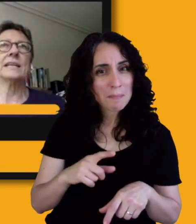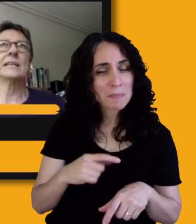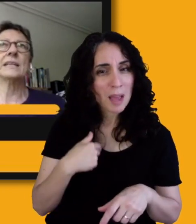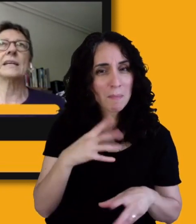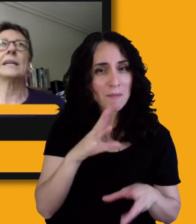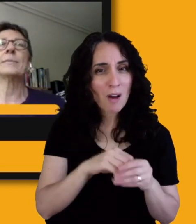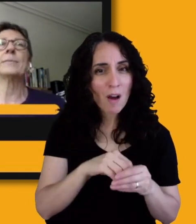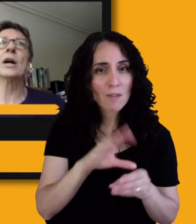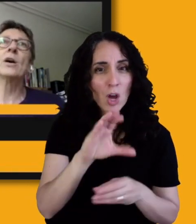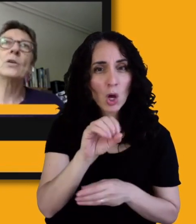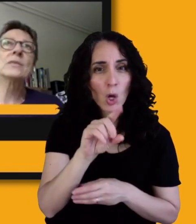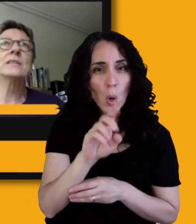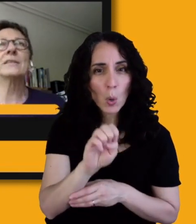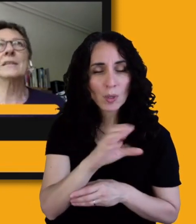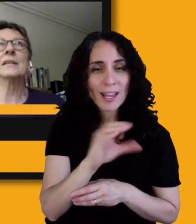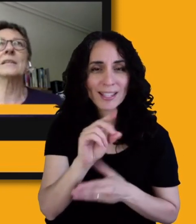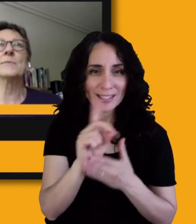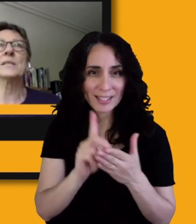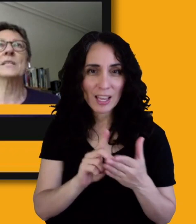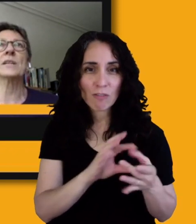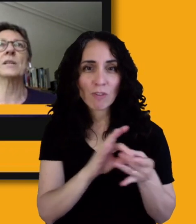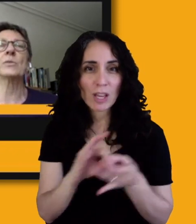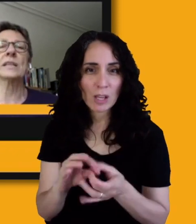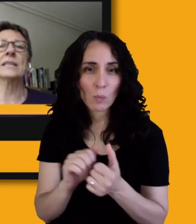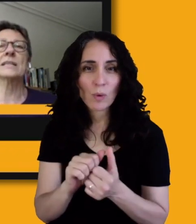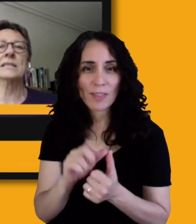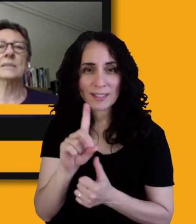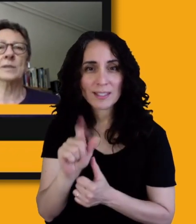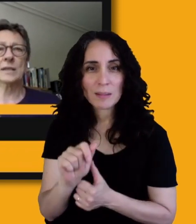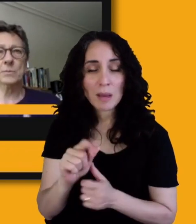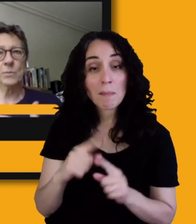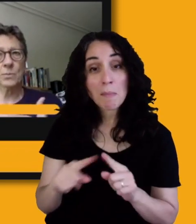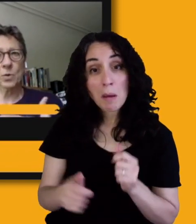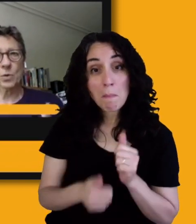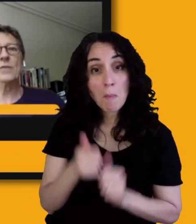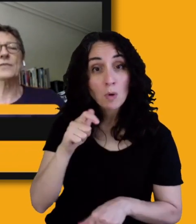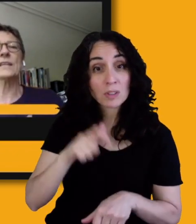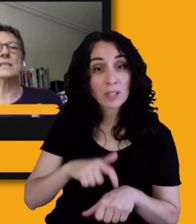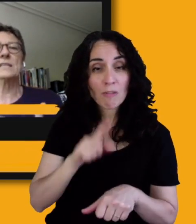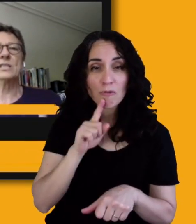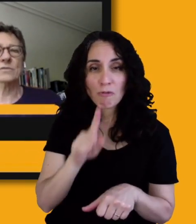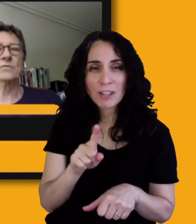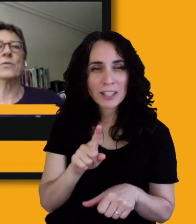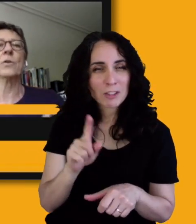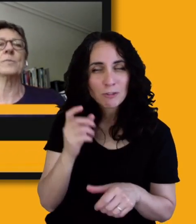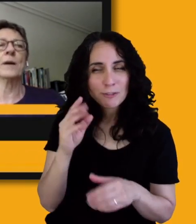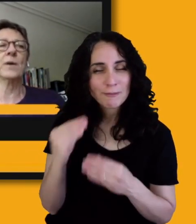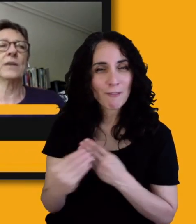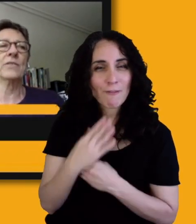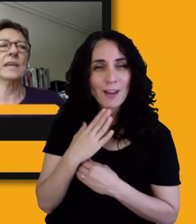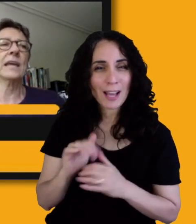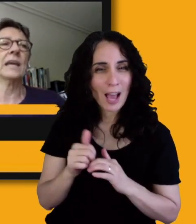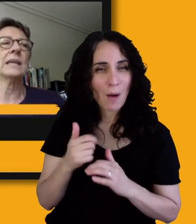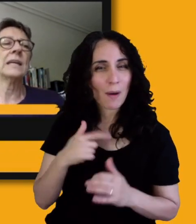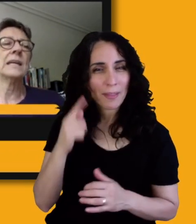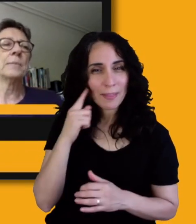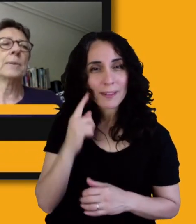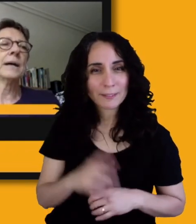codes and design specifically related to disability. More often it's just informed my way of thinking, but